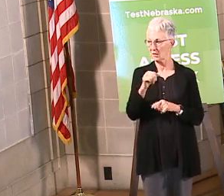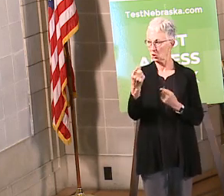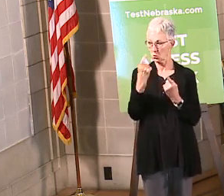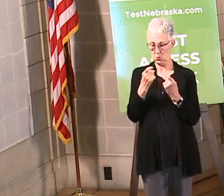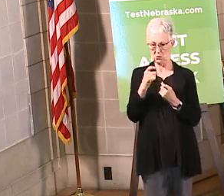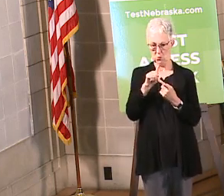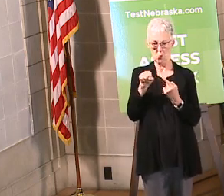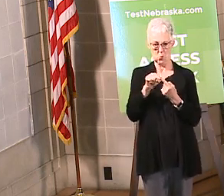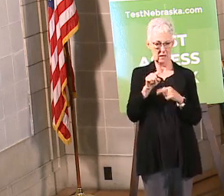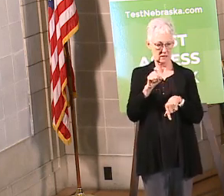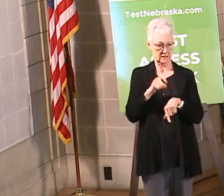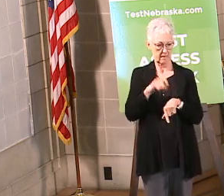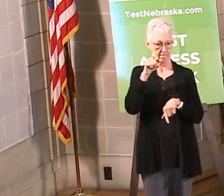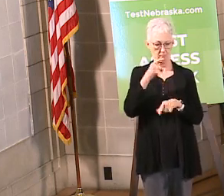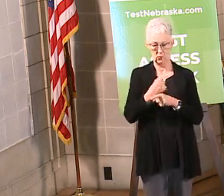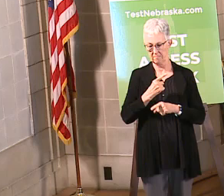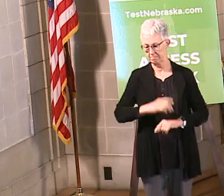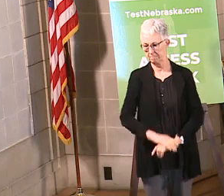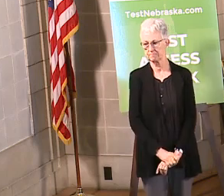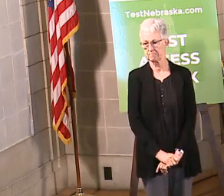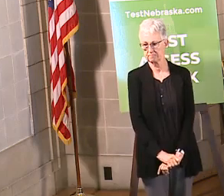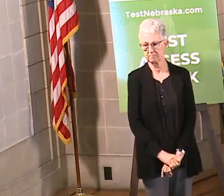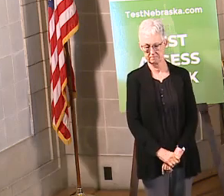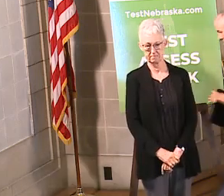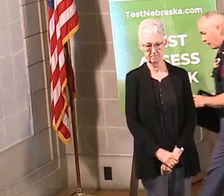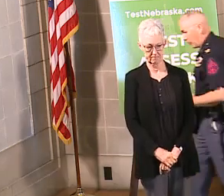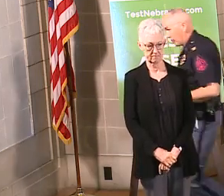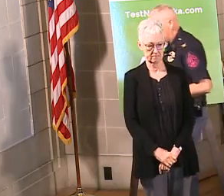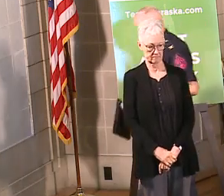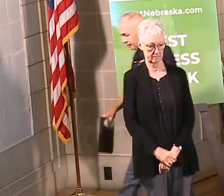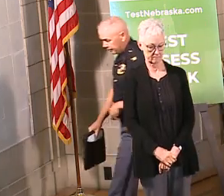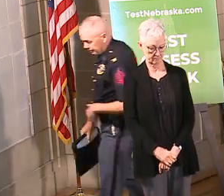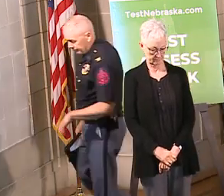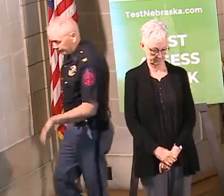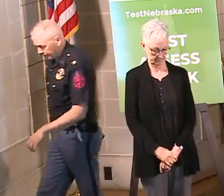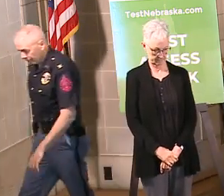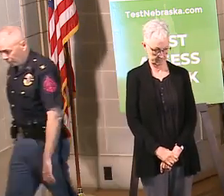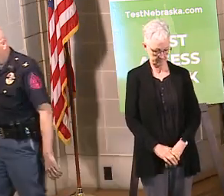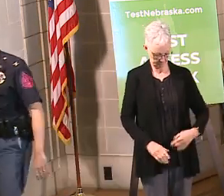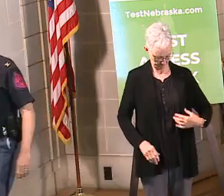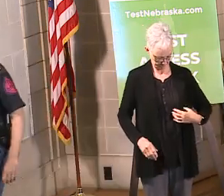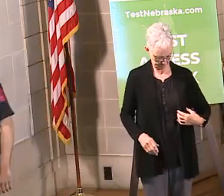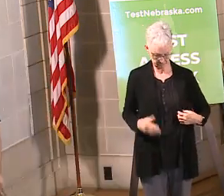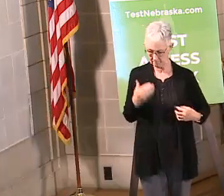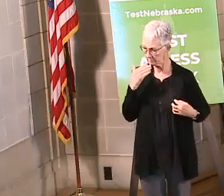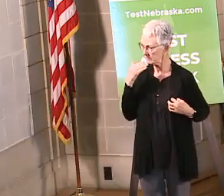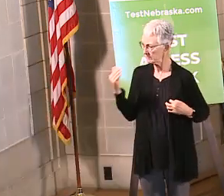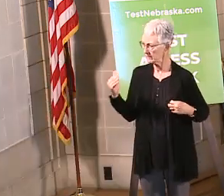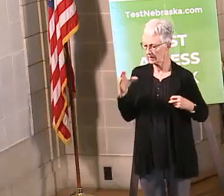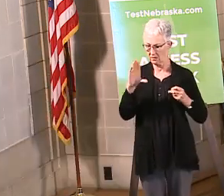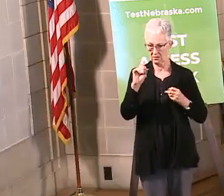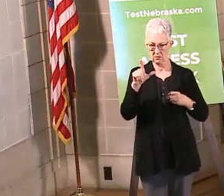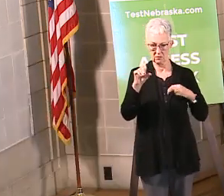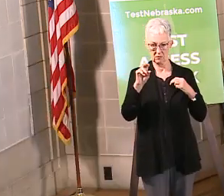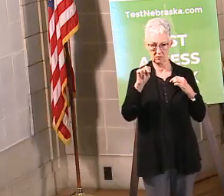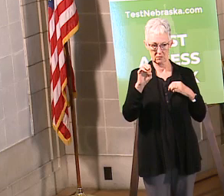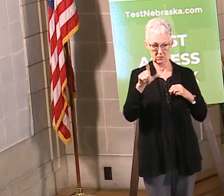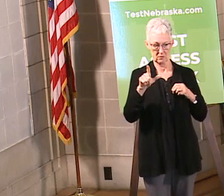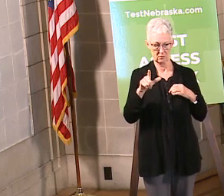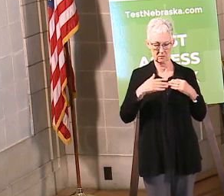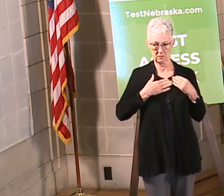you very much, Colonel, and please